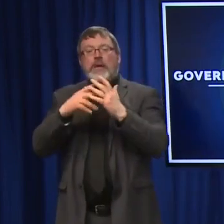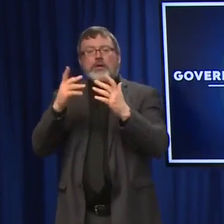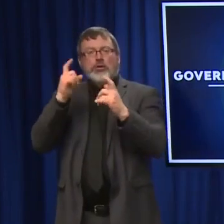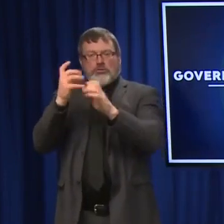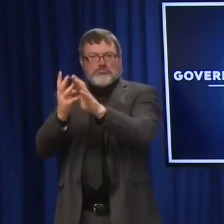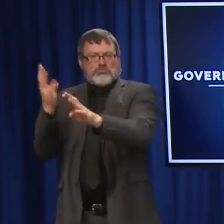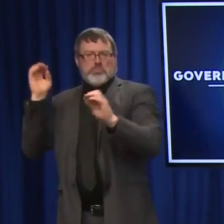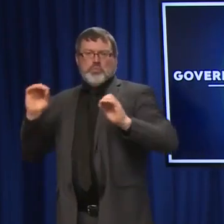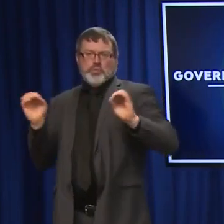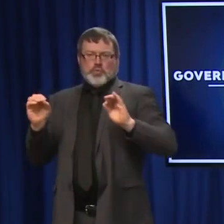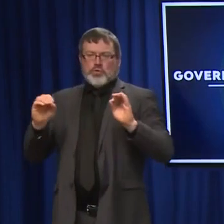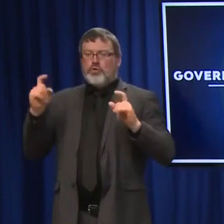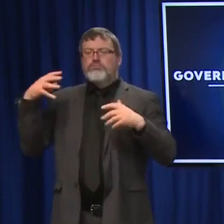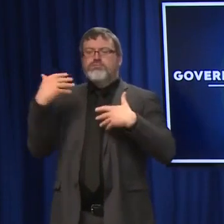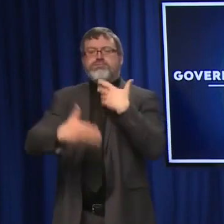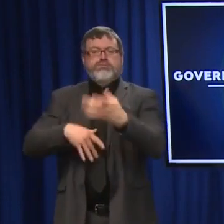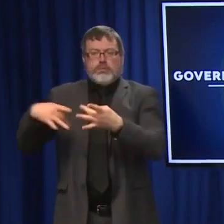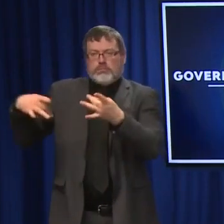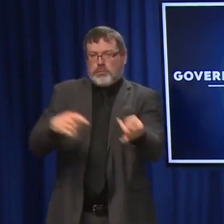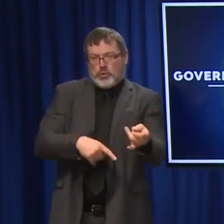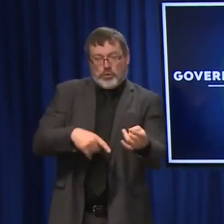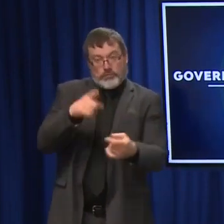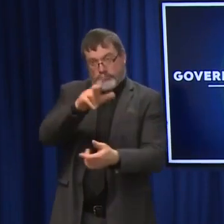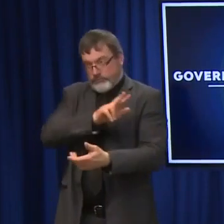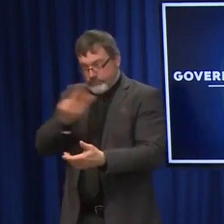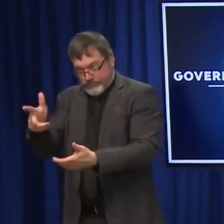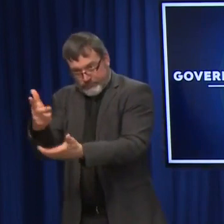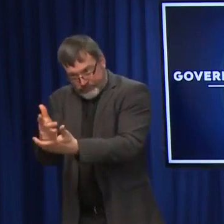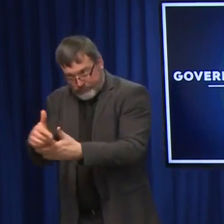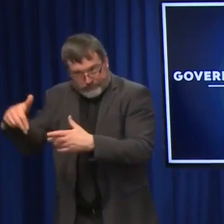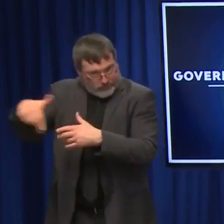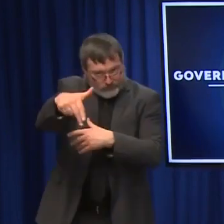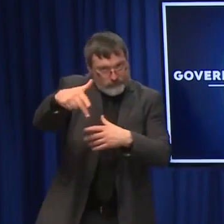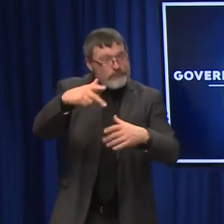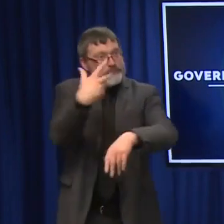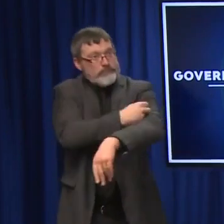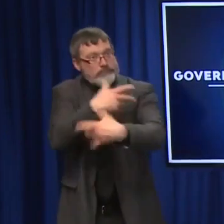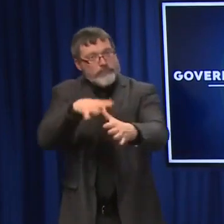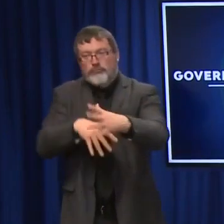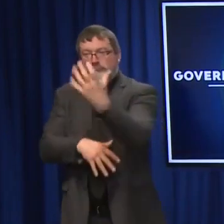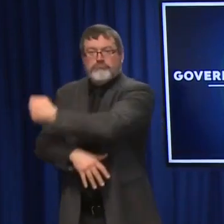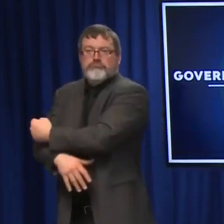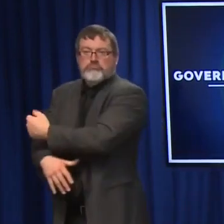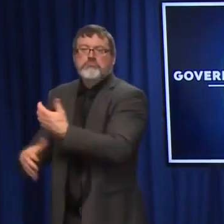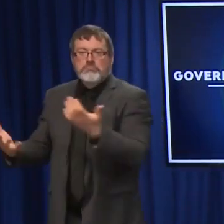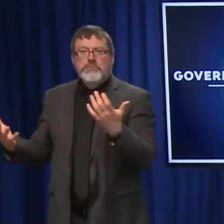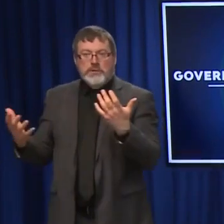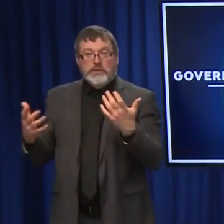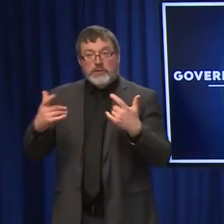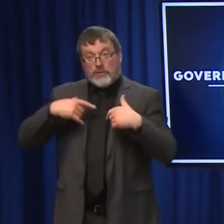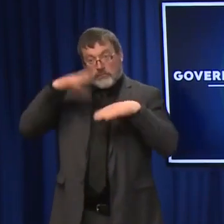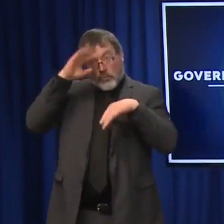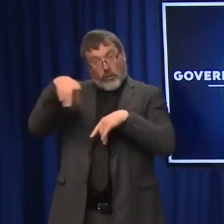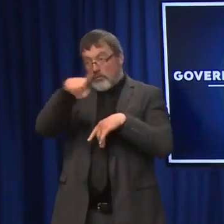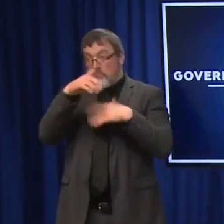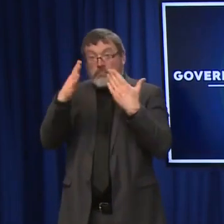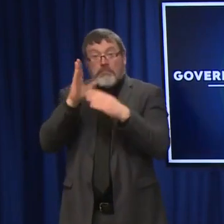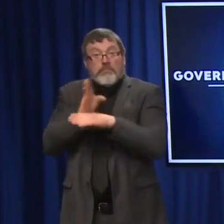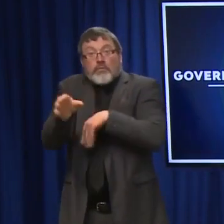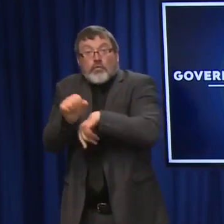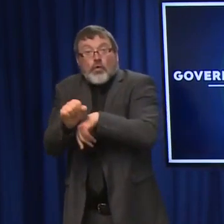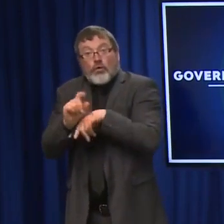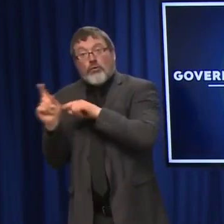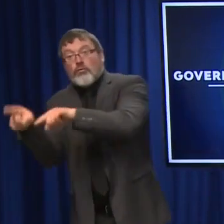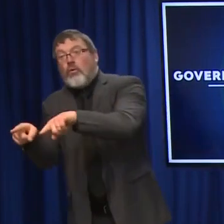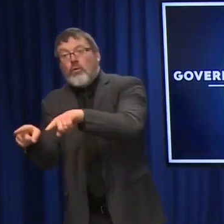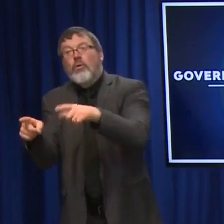about everything from parking to, you know, the logistics around individual locations and hopefully maximize those locations where the need will be the highest.